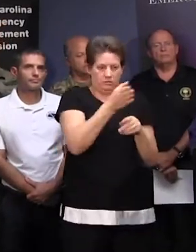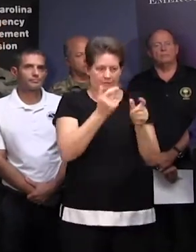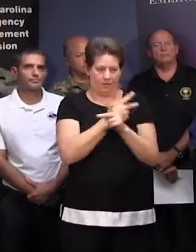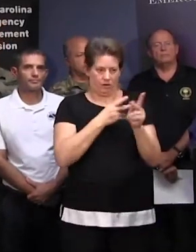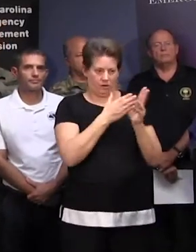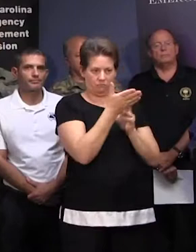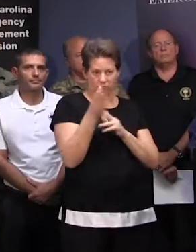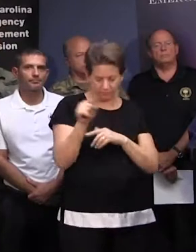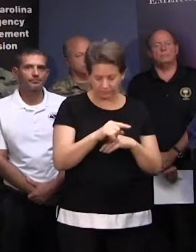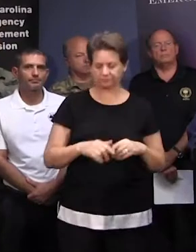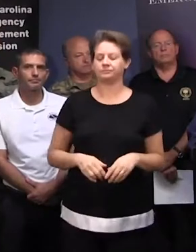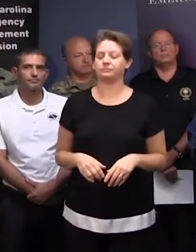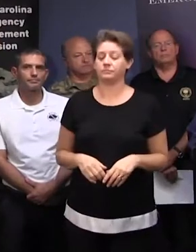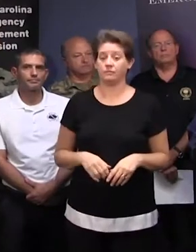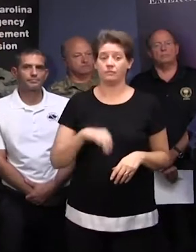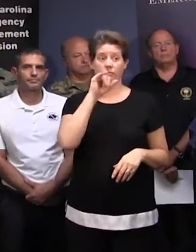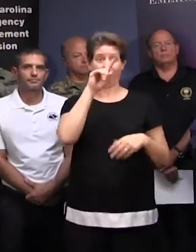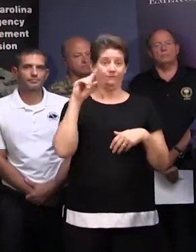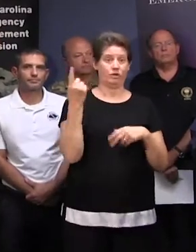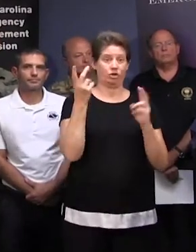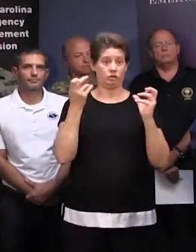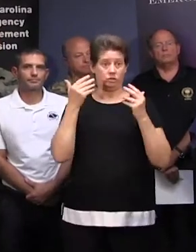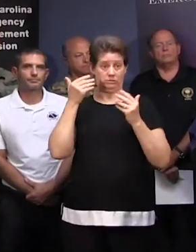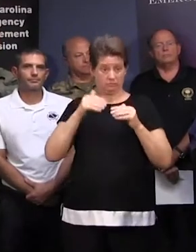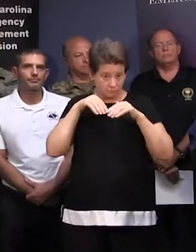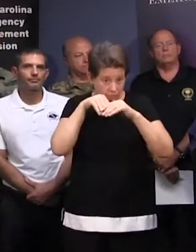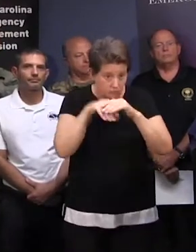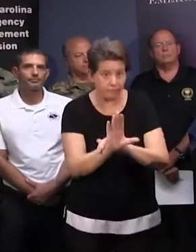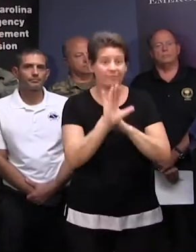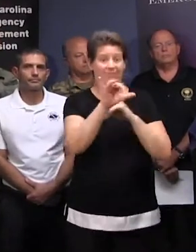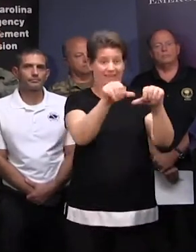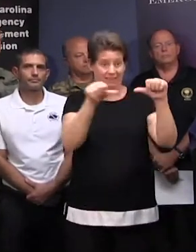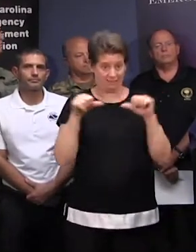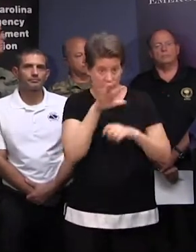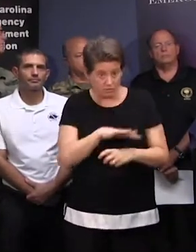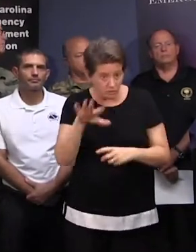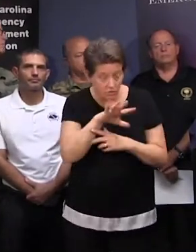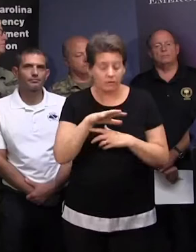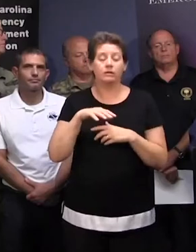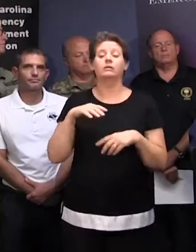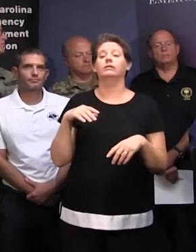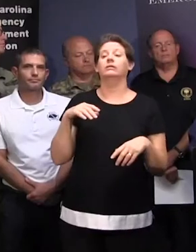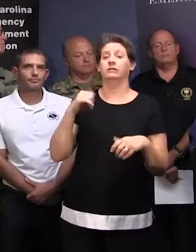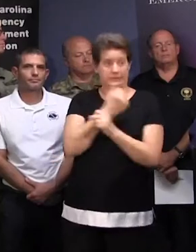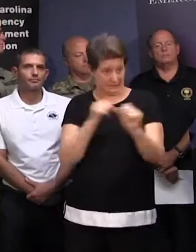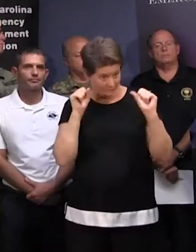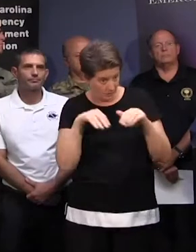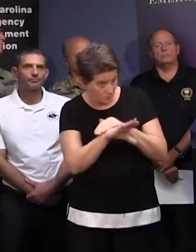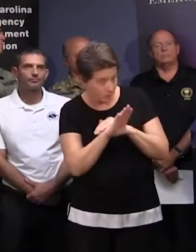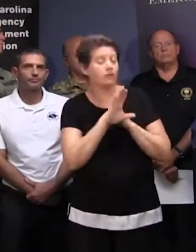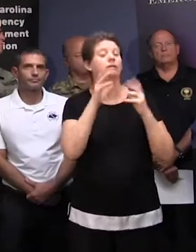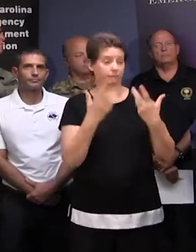Once we get through what we call the first push, or gaining entry back into the area, once the storm subsides, our